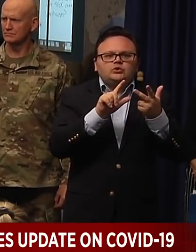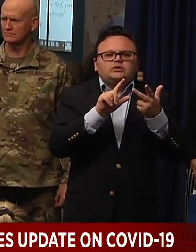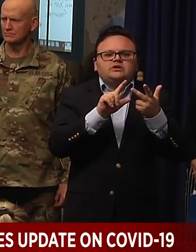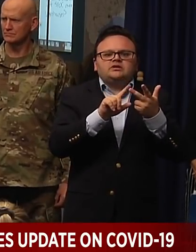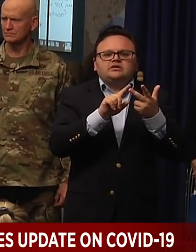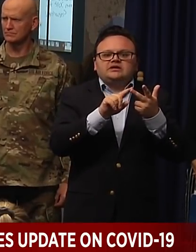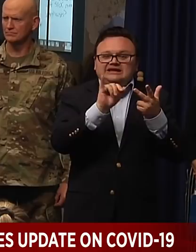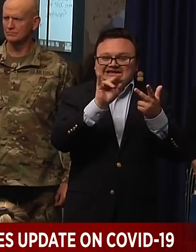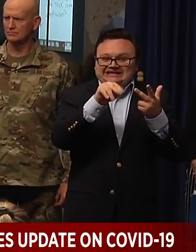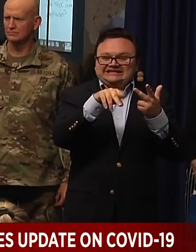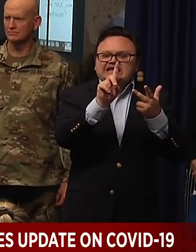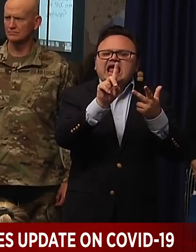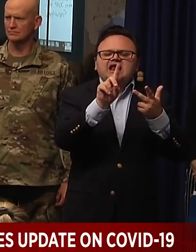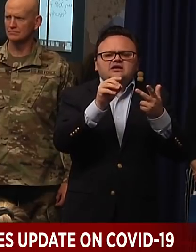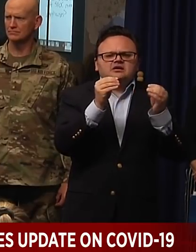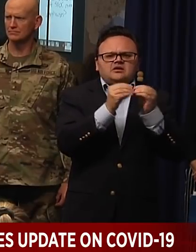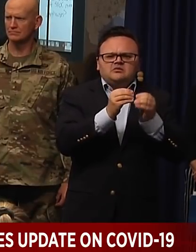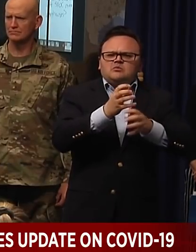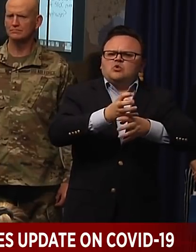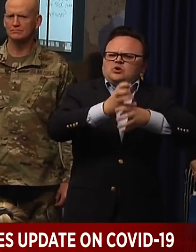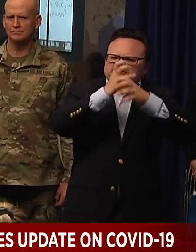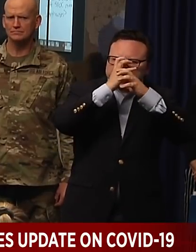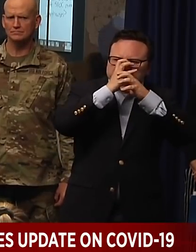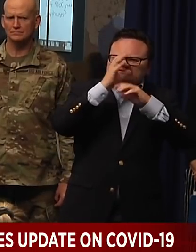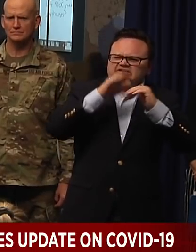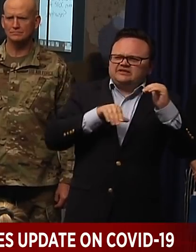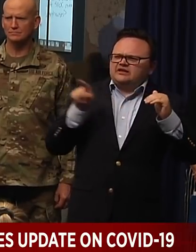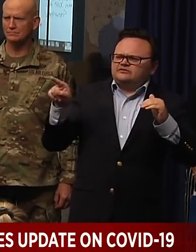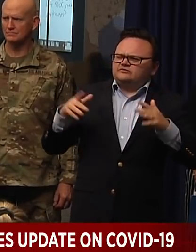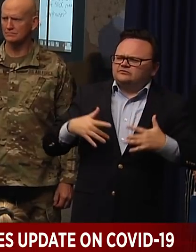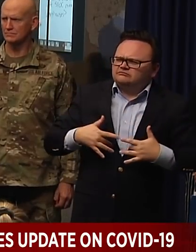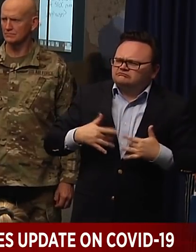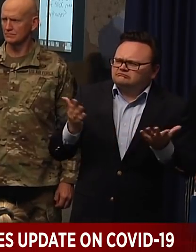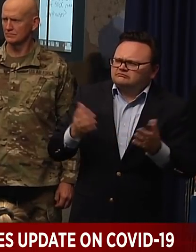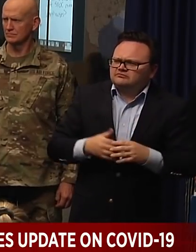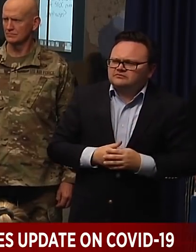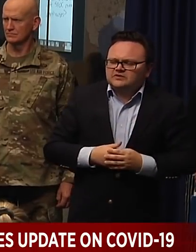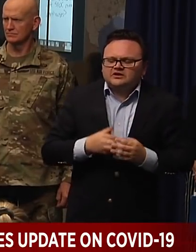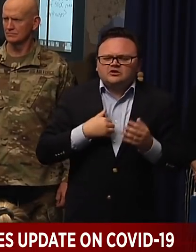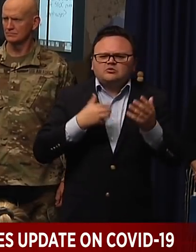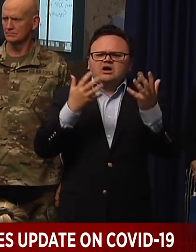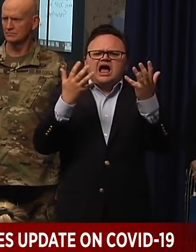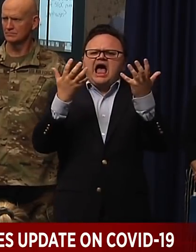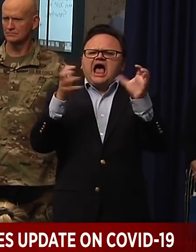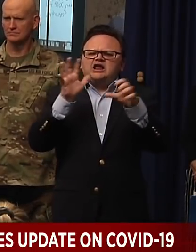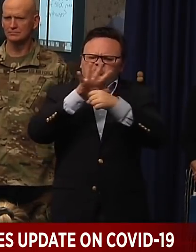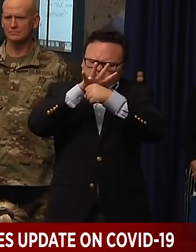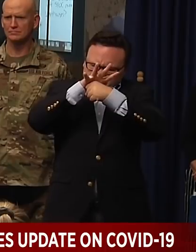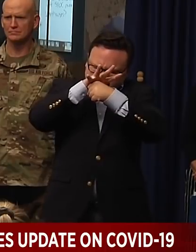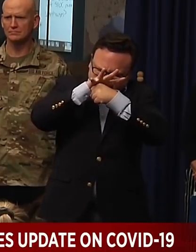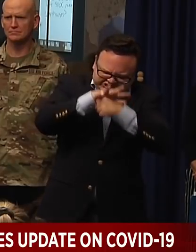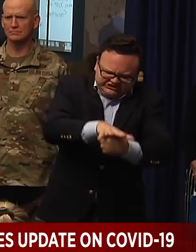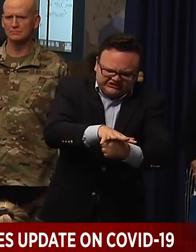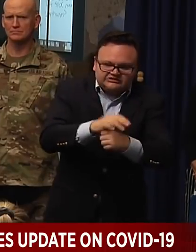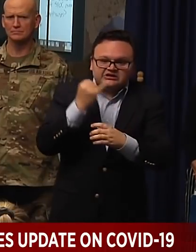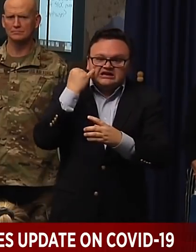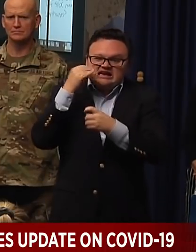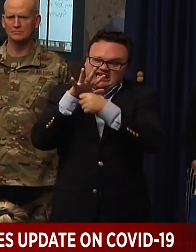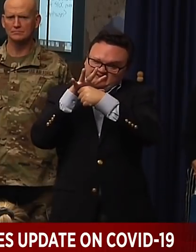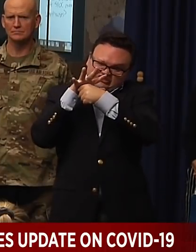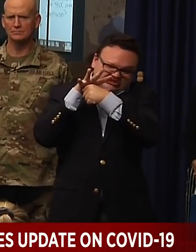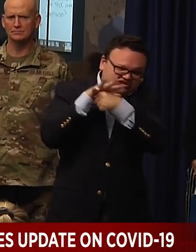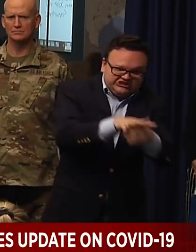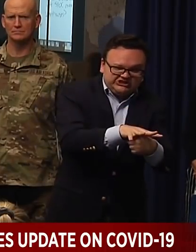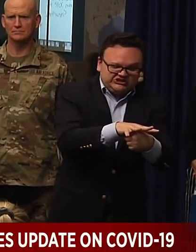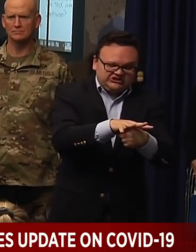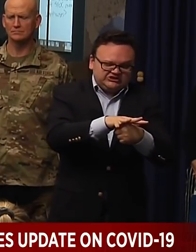to do things that will be followed and that will be effective. And if you go too hard, then I think people lose confidence and they rebel